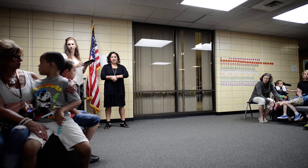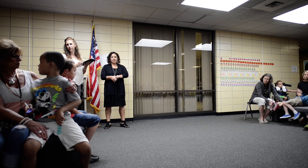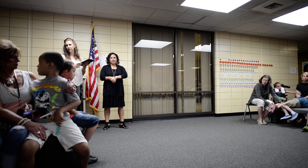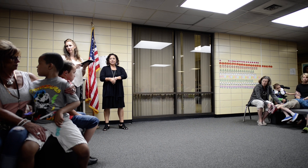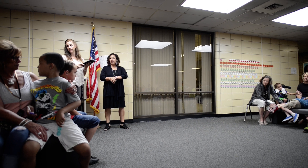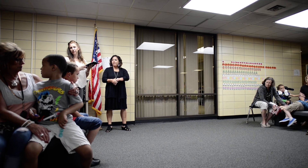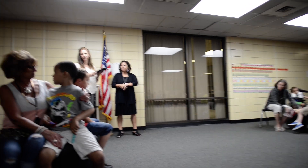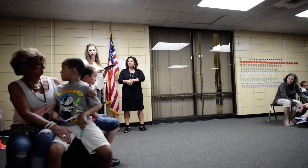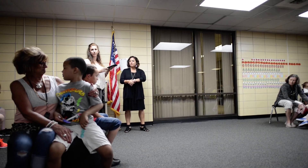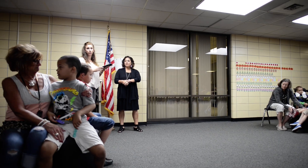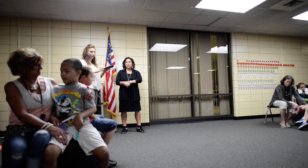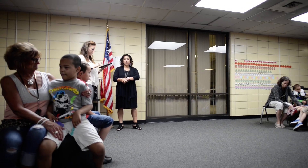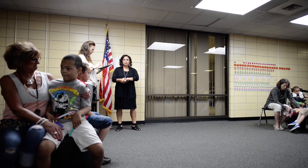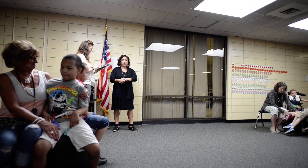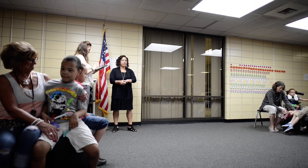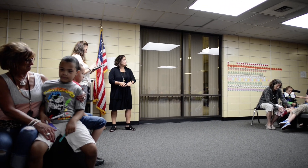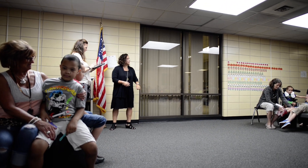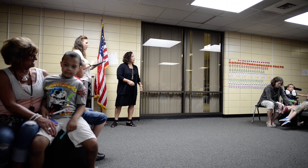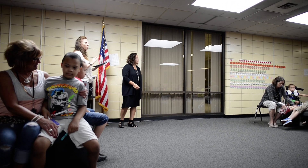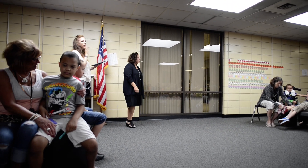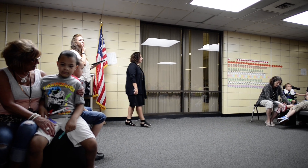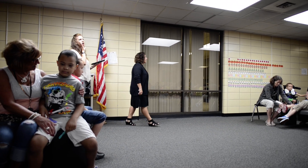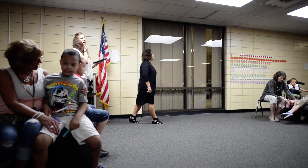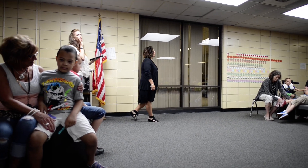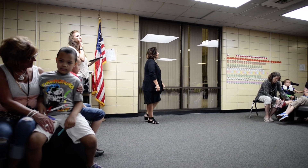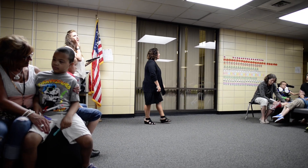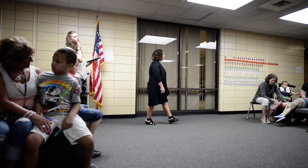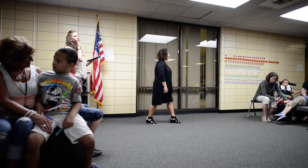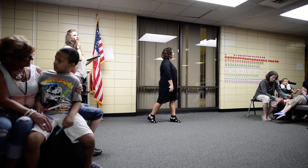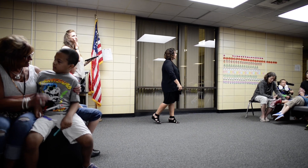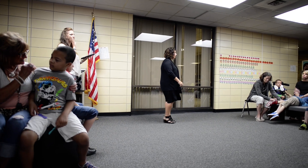Okay, we're going to start out with the fox ball.